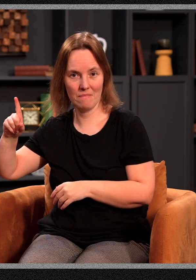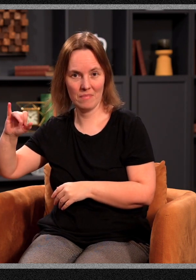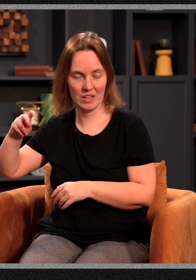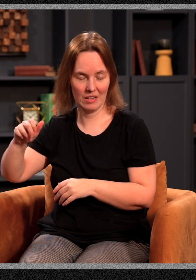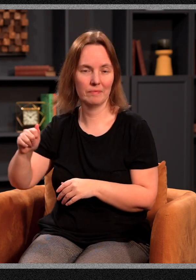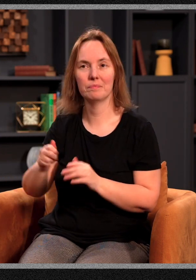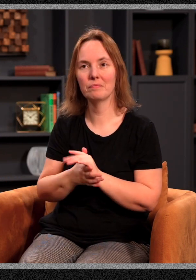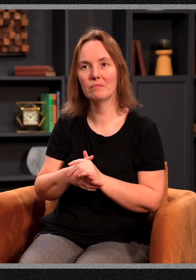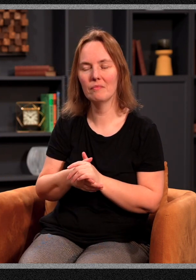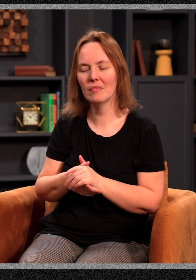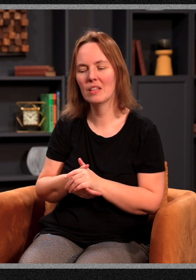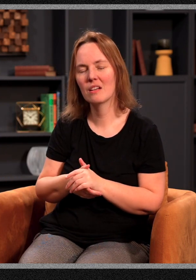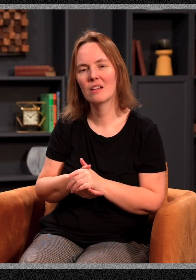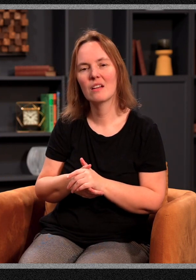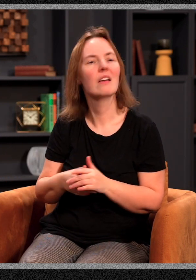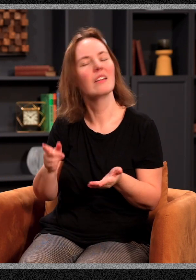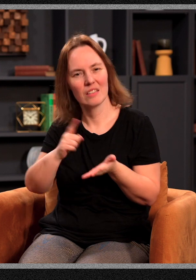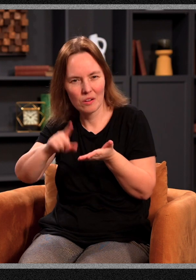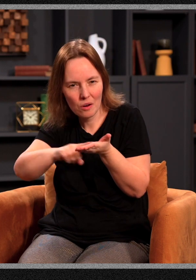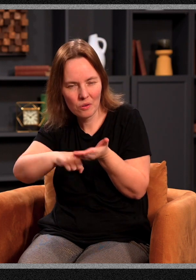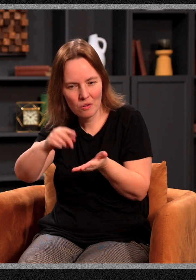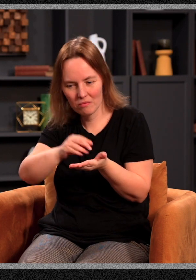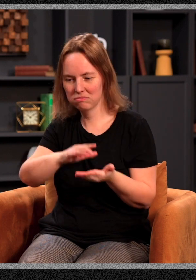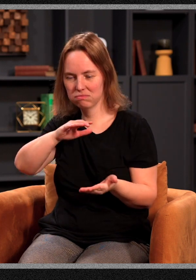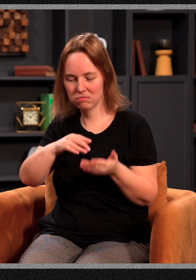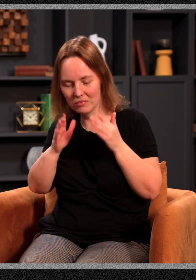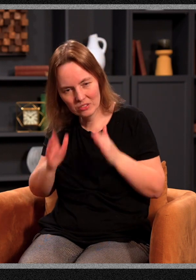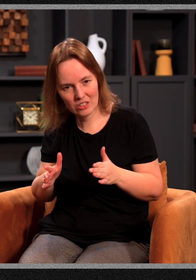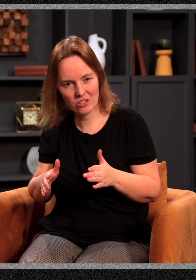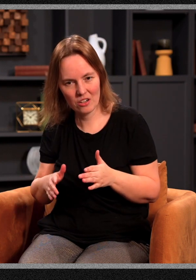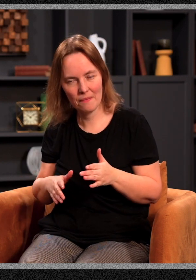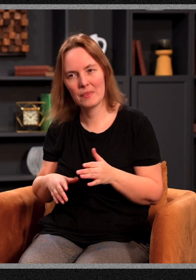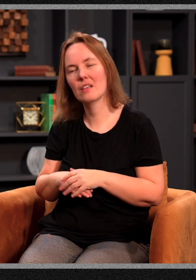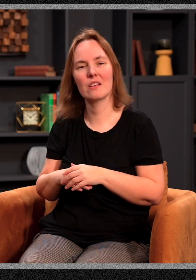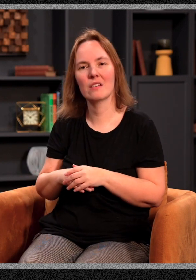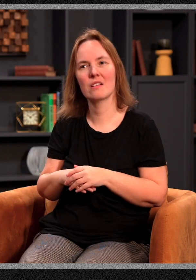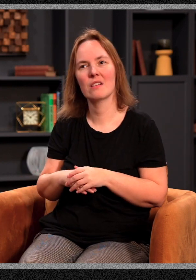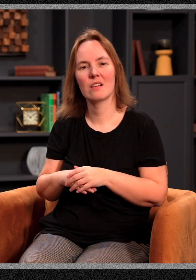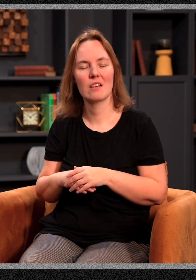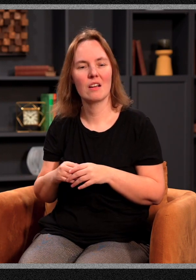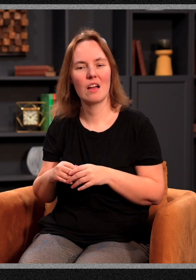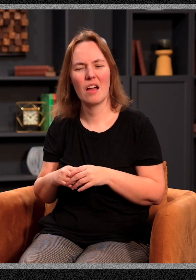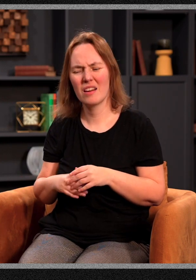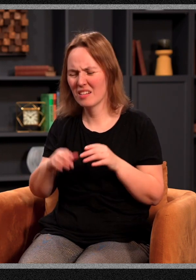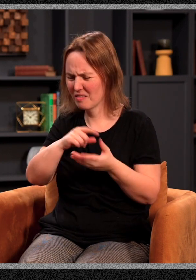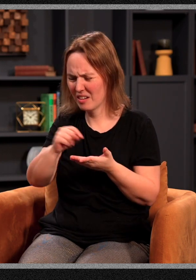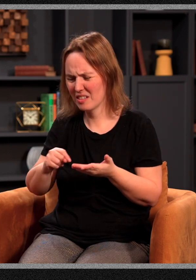researcher in the genetics of psychiatric disorders. And he writes about many things, just many wonders of the human body. And